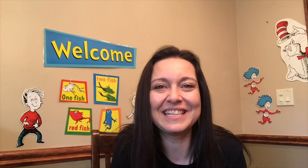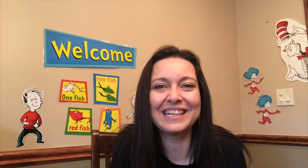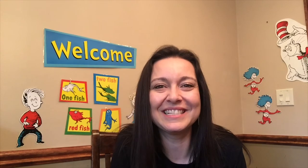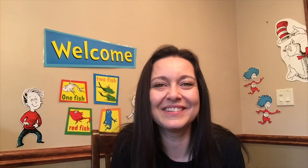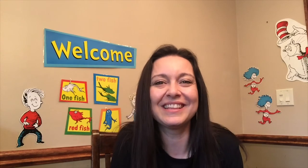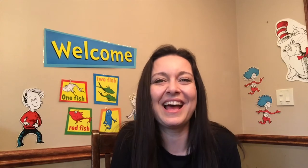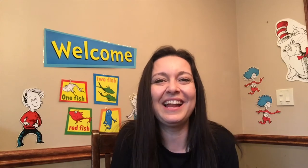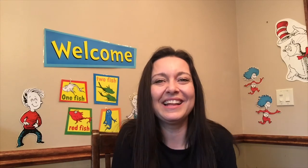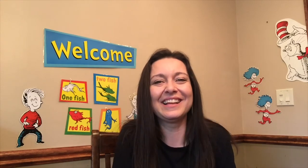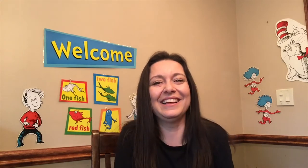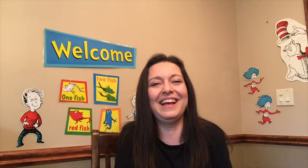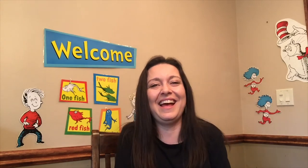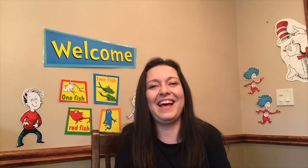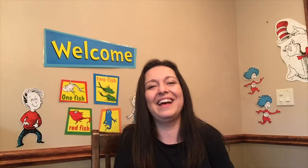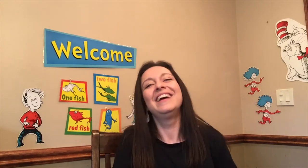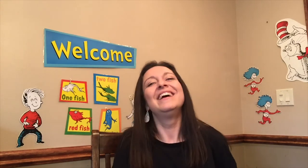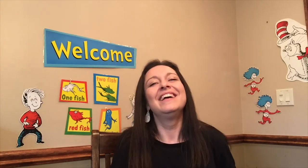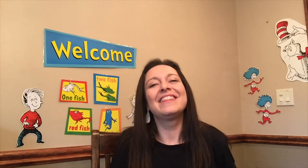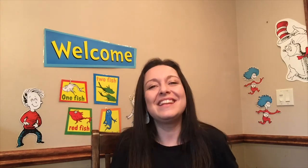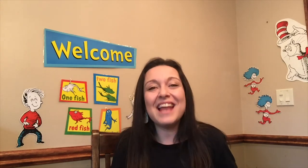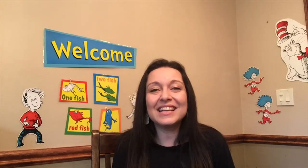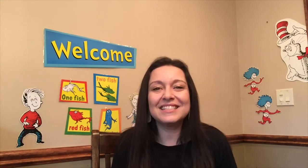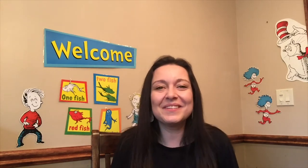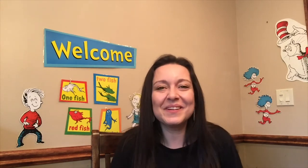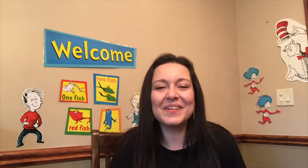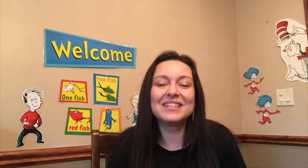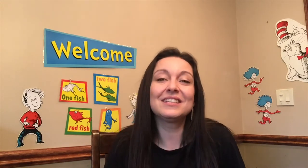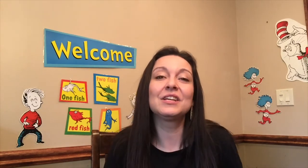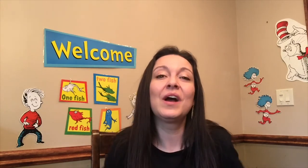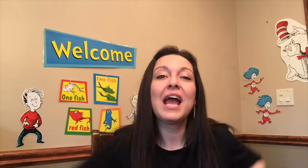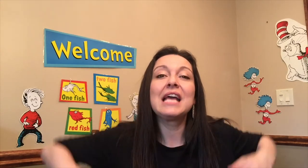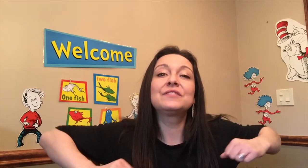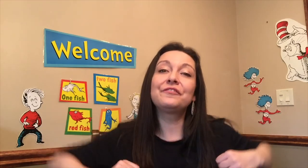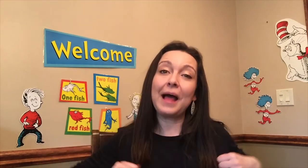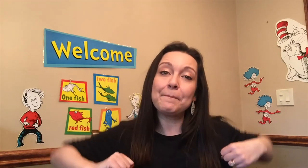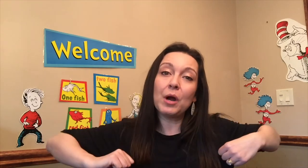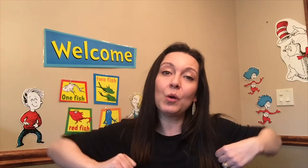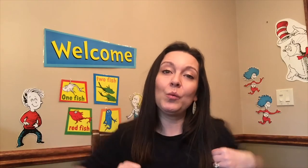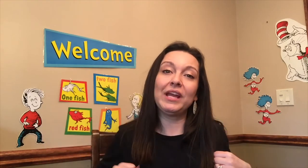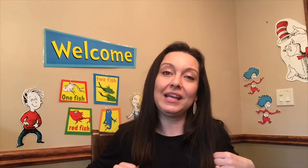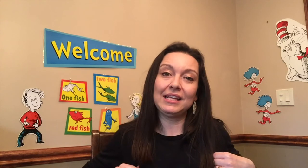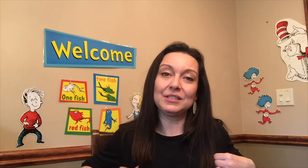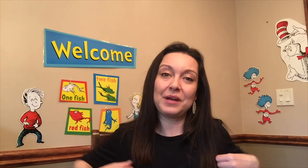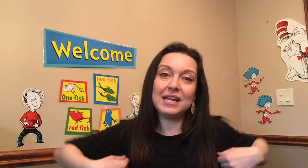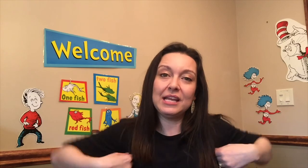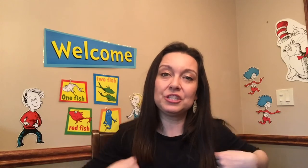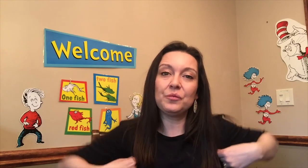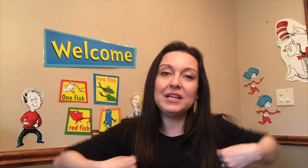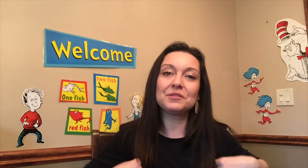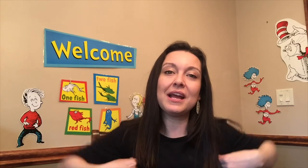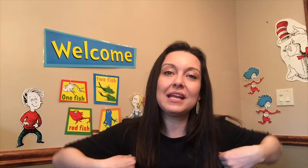silly doing that the next thing we're going to do is flap our wings ready get your wings ready